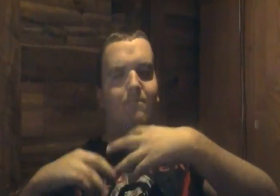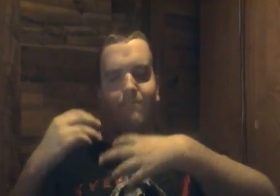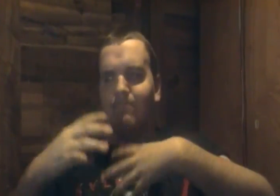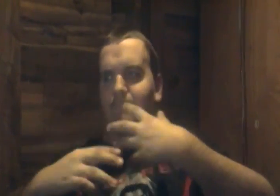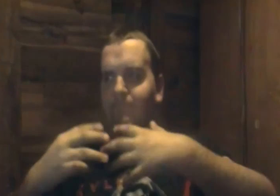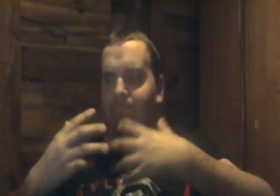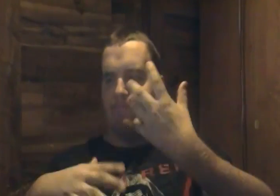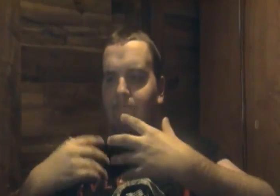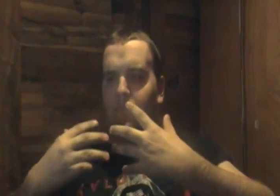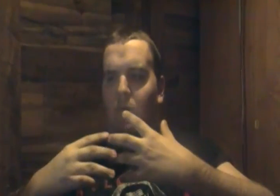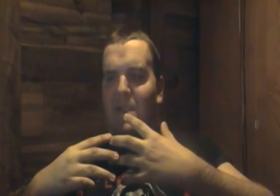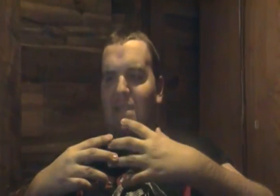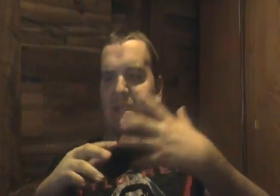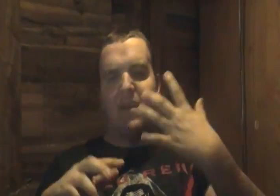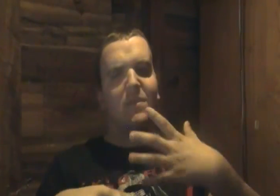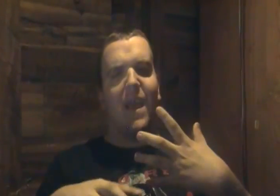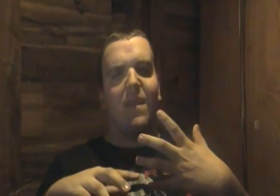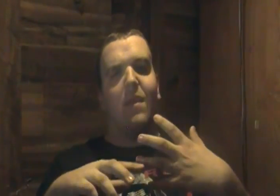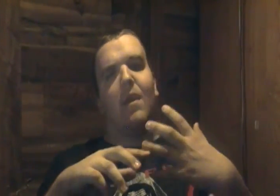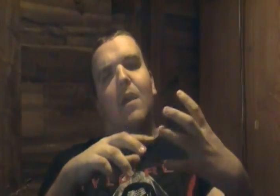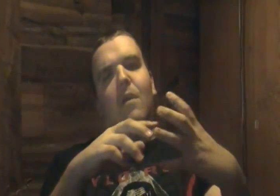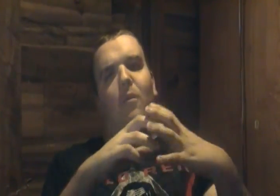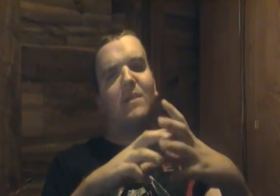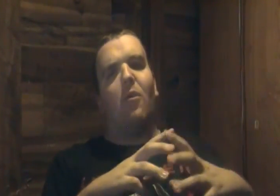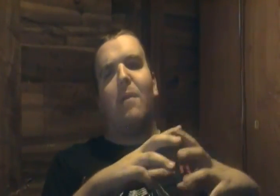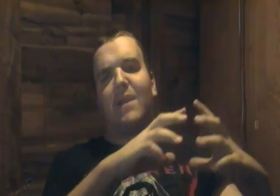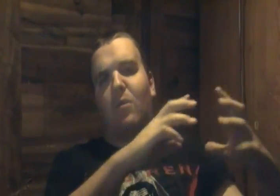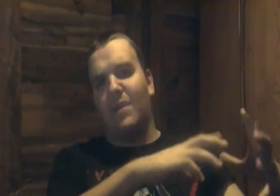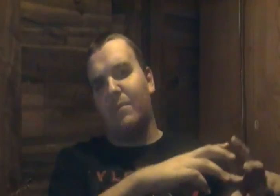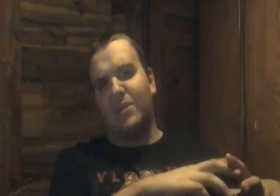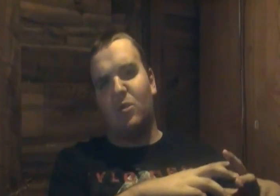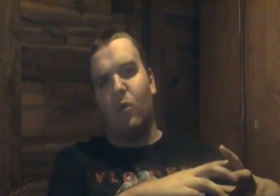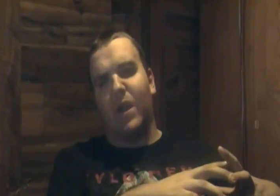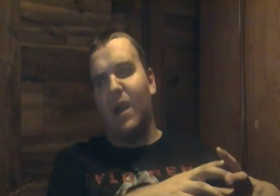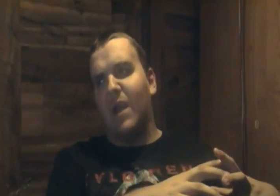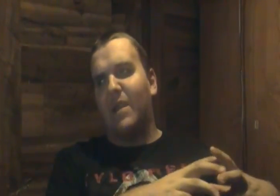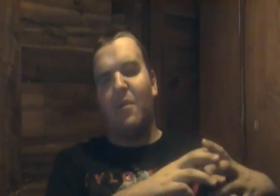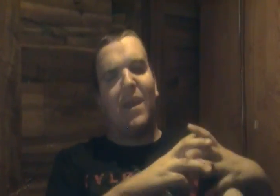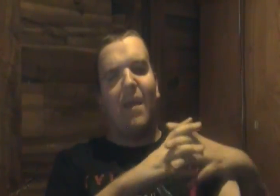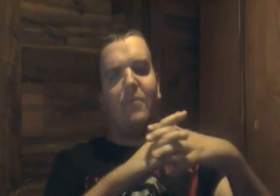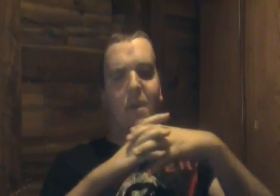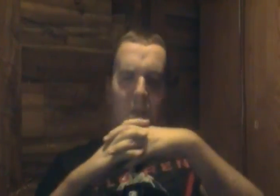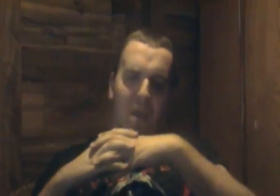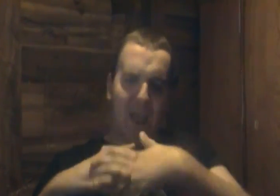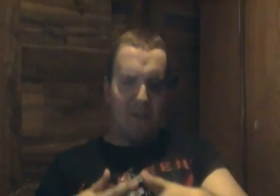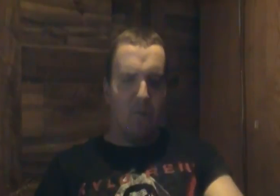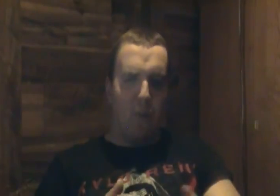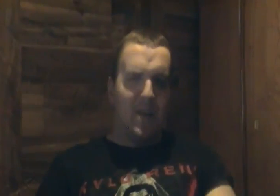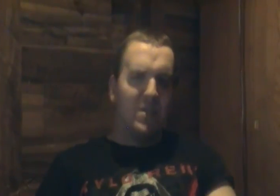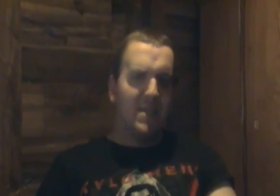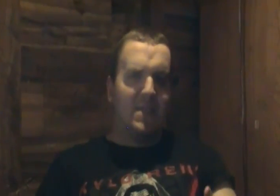or these stairs that once Olmeg told them the story they would have to answer questions